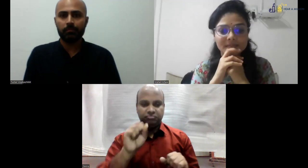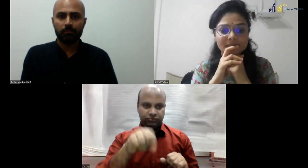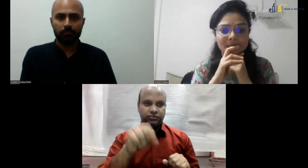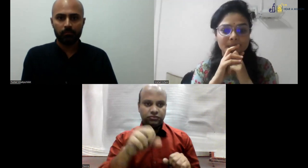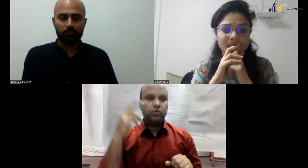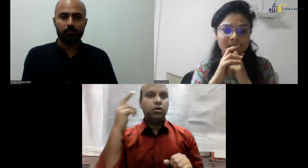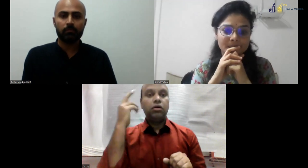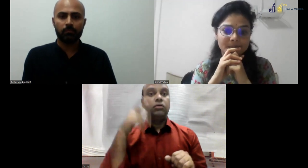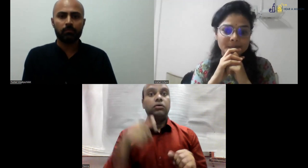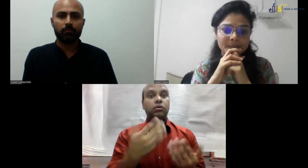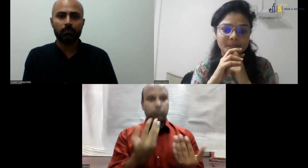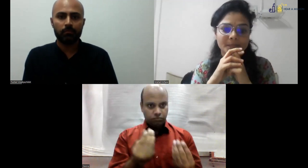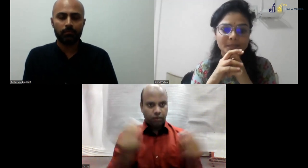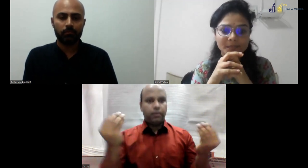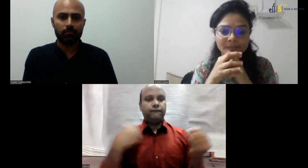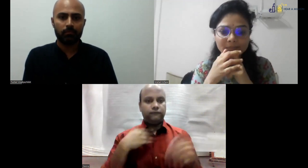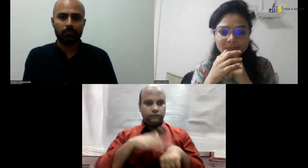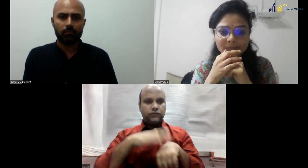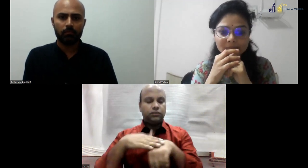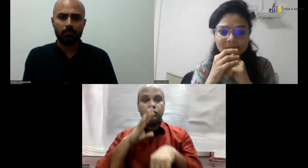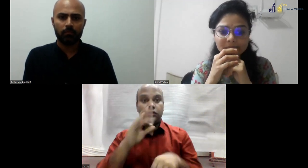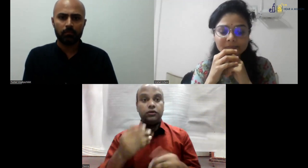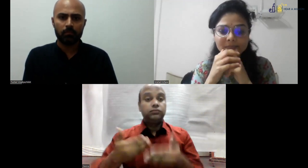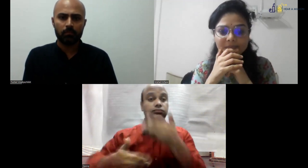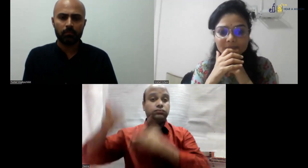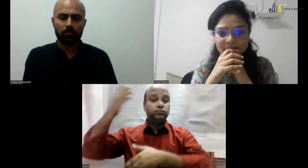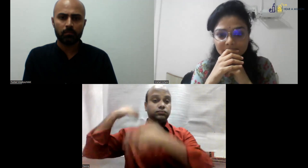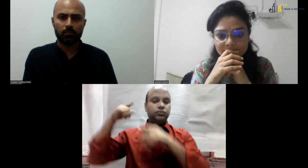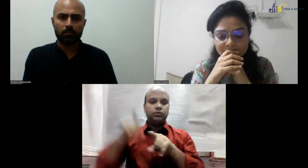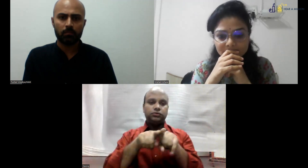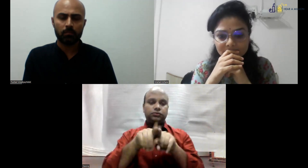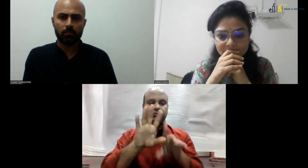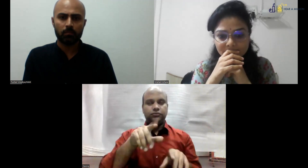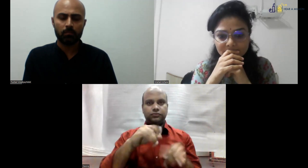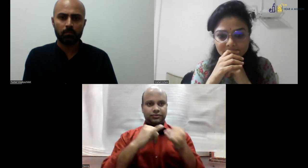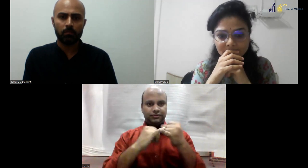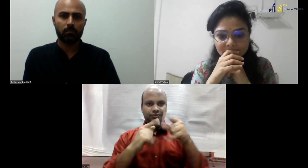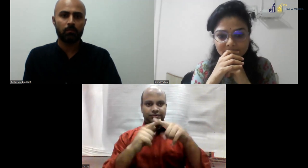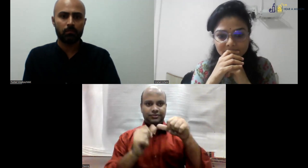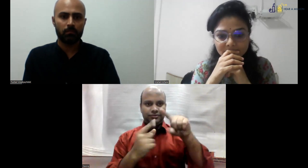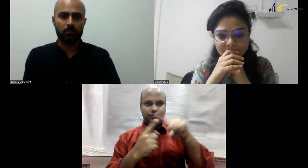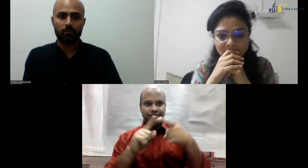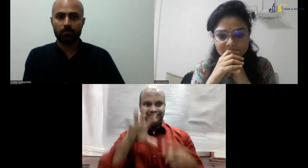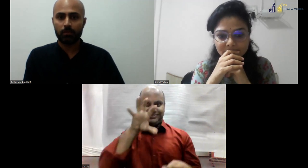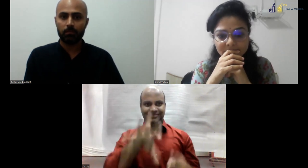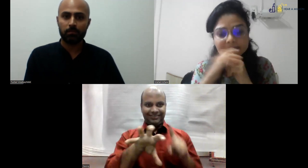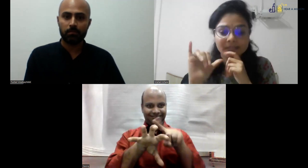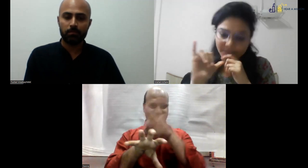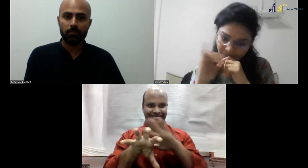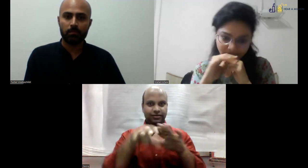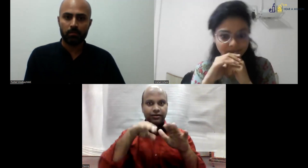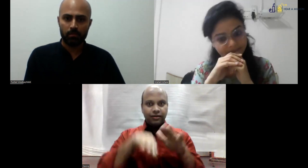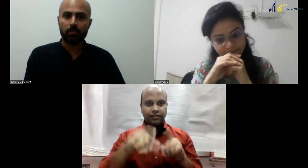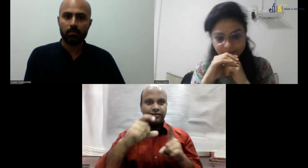Only four or five students. That's all. Yes. Yes. I can share my experience